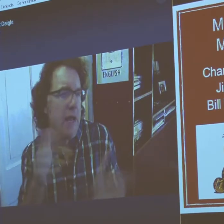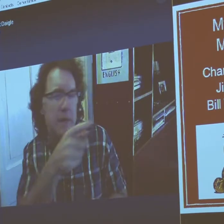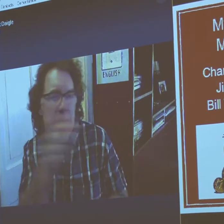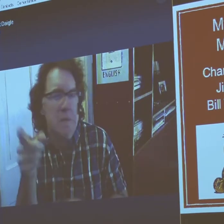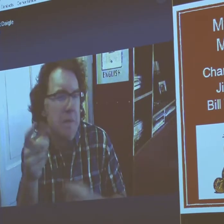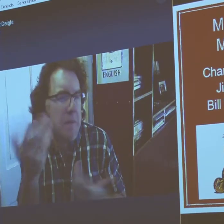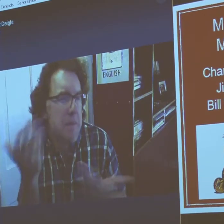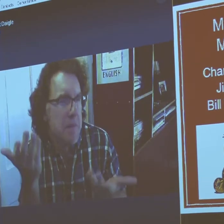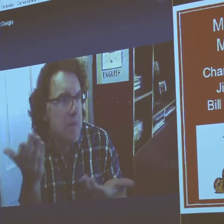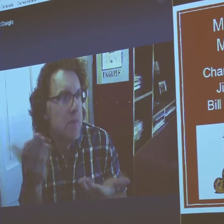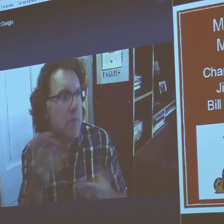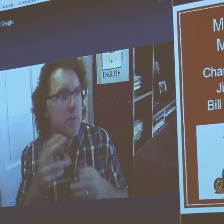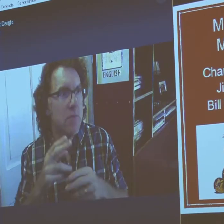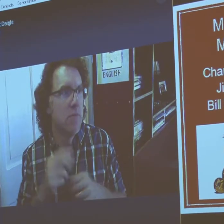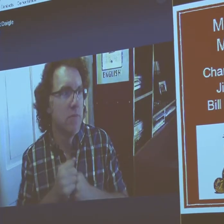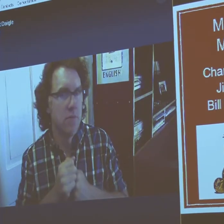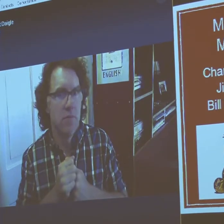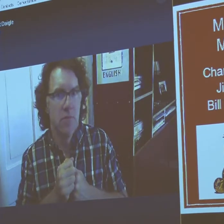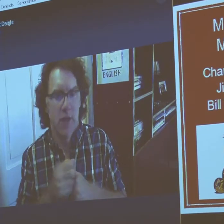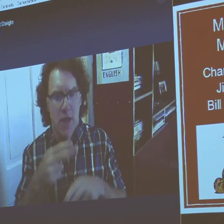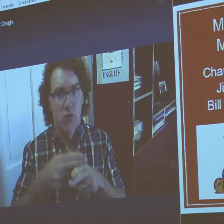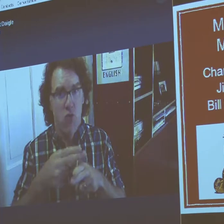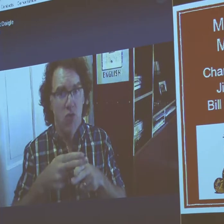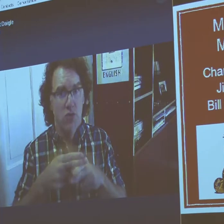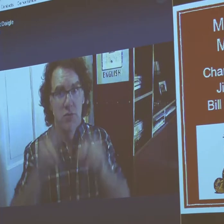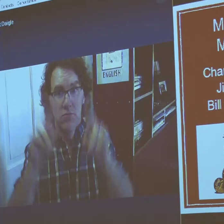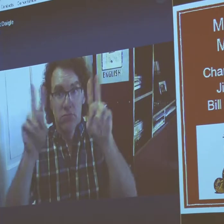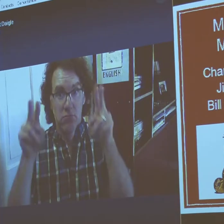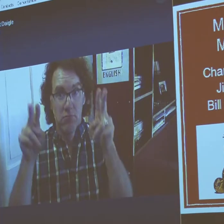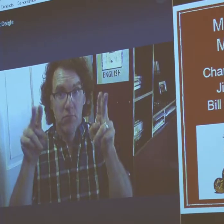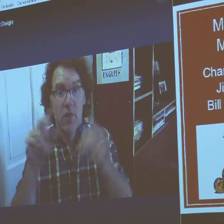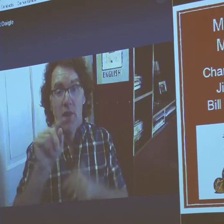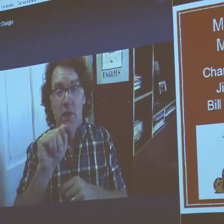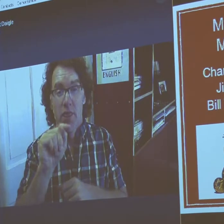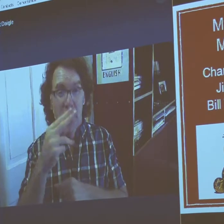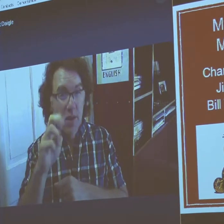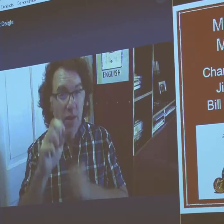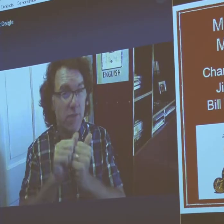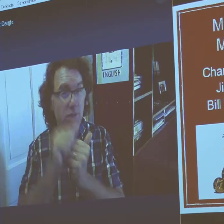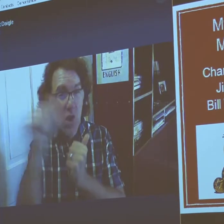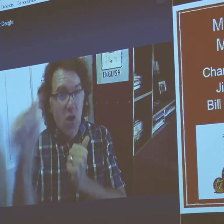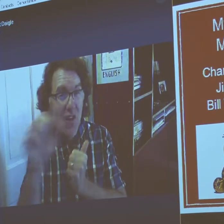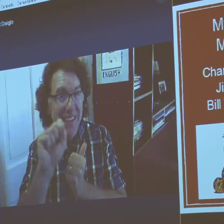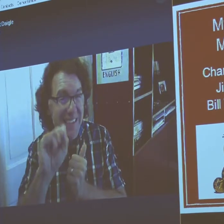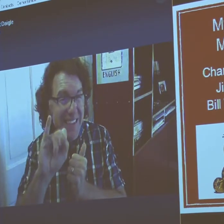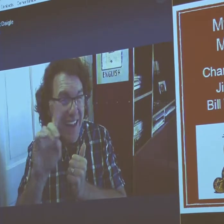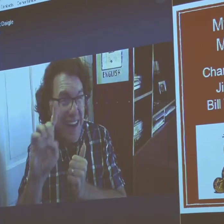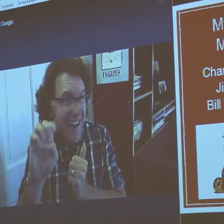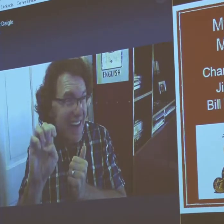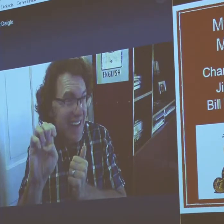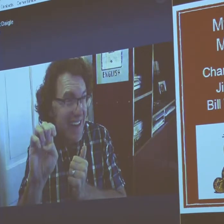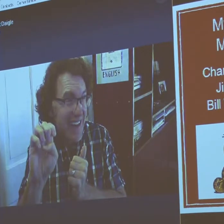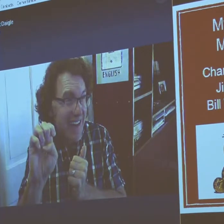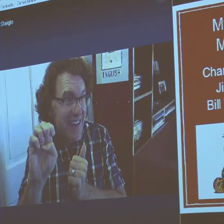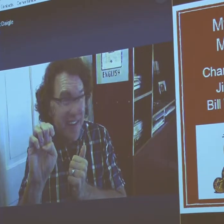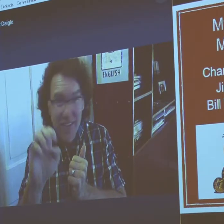And I also had another favorite cartoonist. I don't know if you guys are familiar with them. The Far Side.